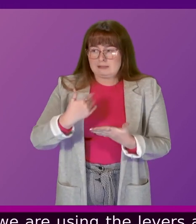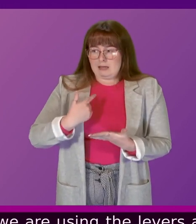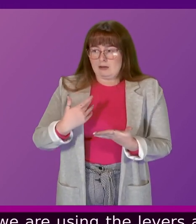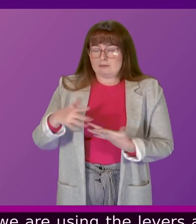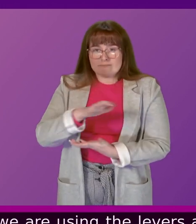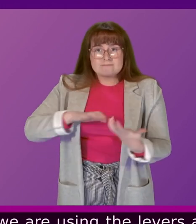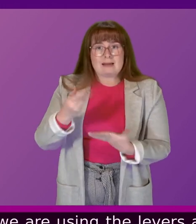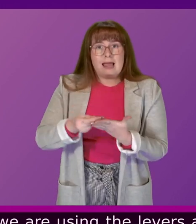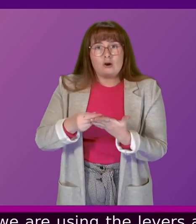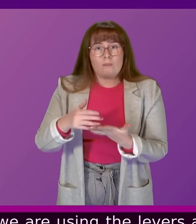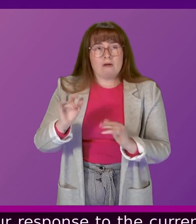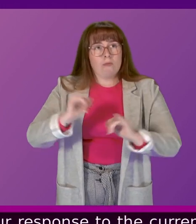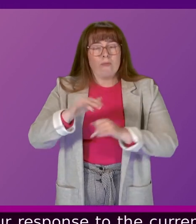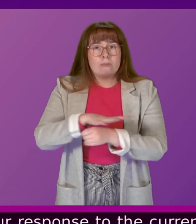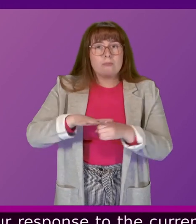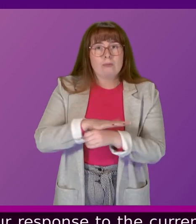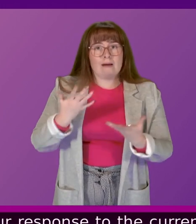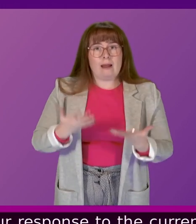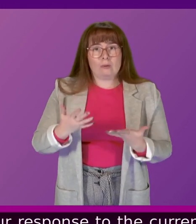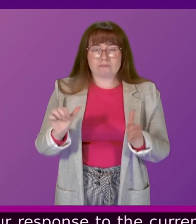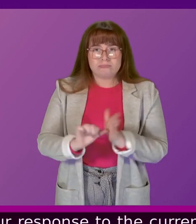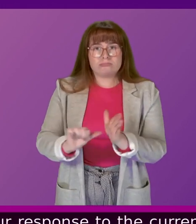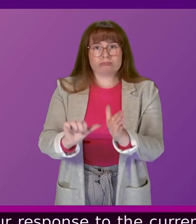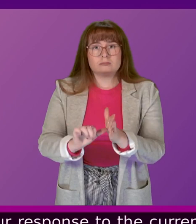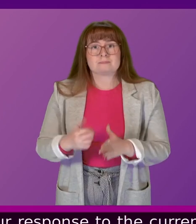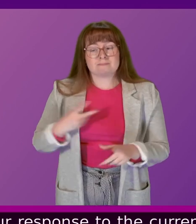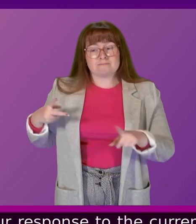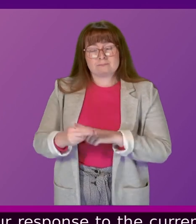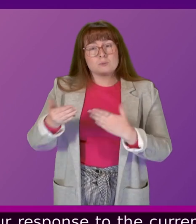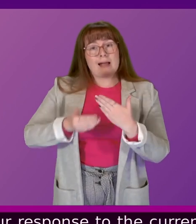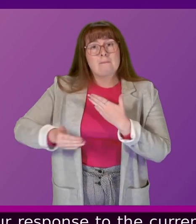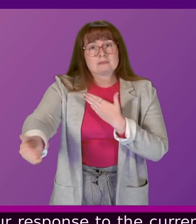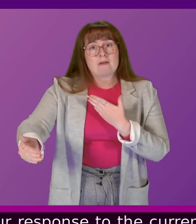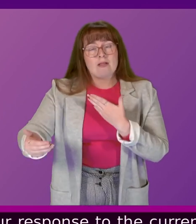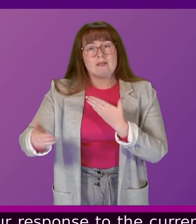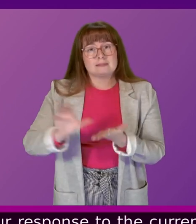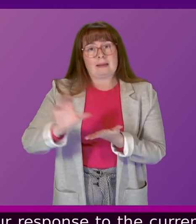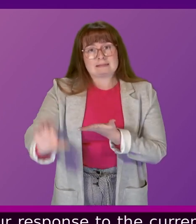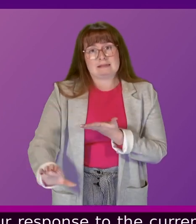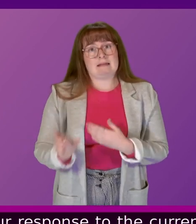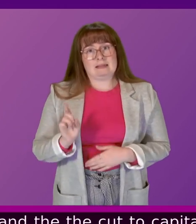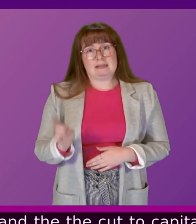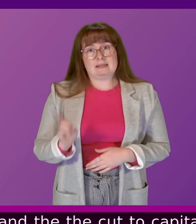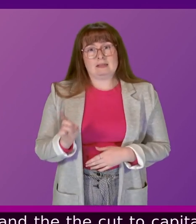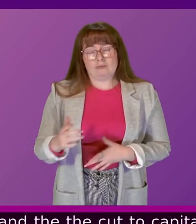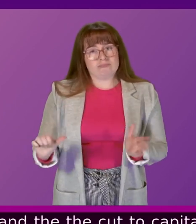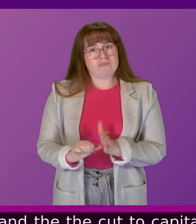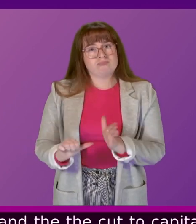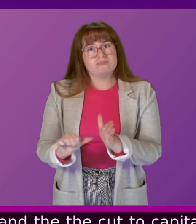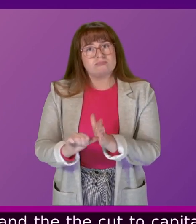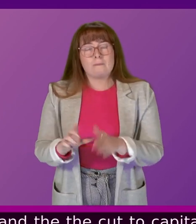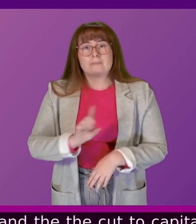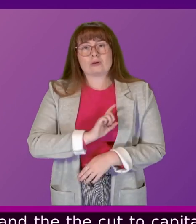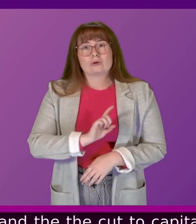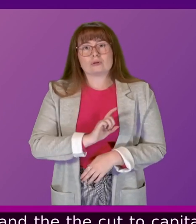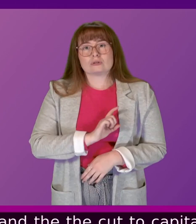turmoil that we face. And the cut to capital is particularly difficult because